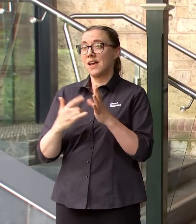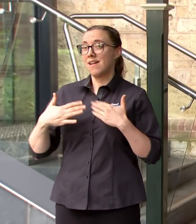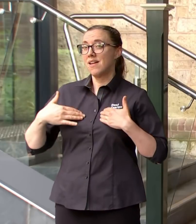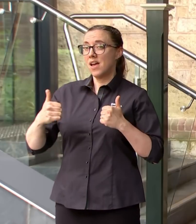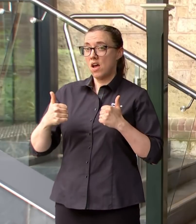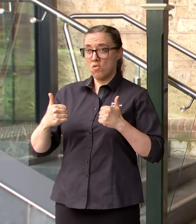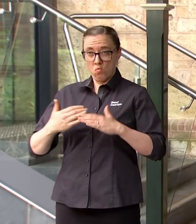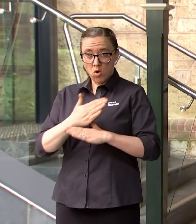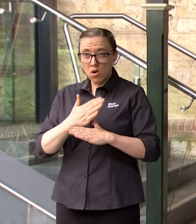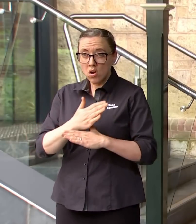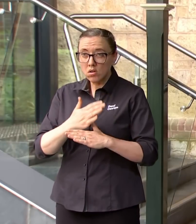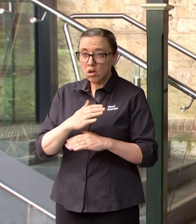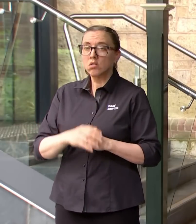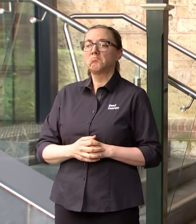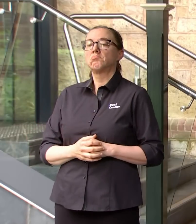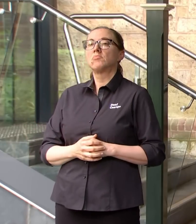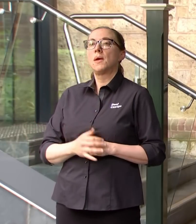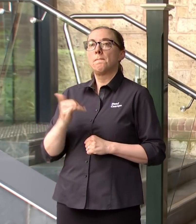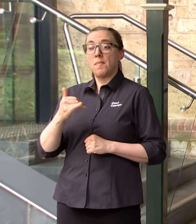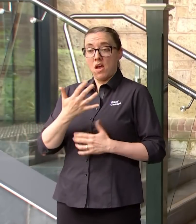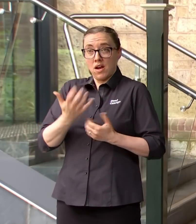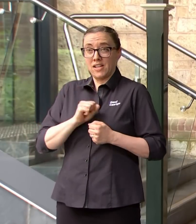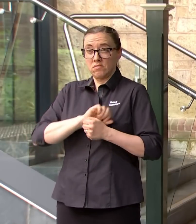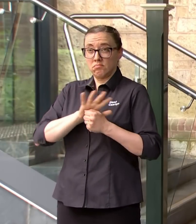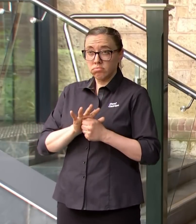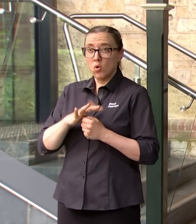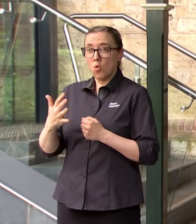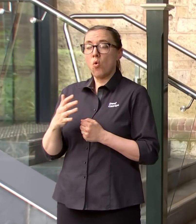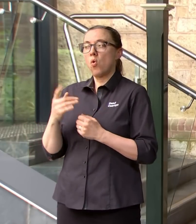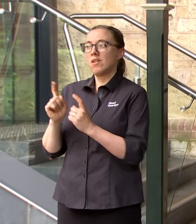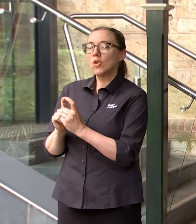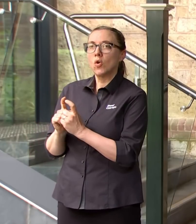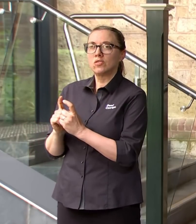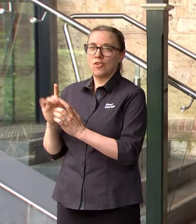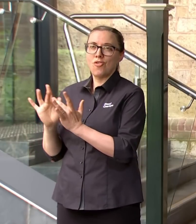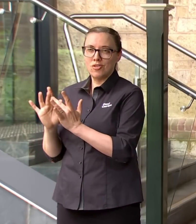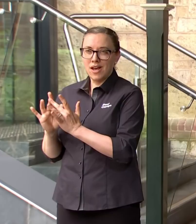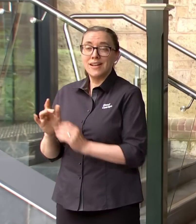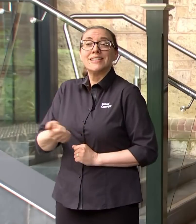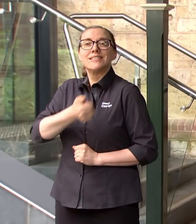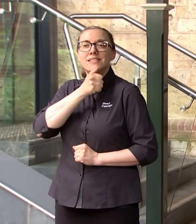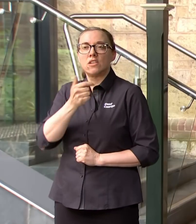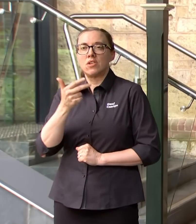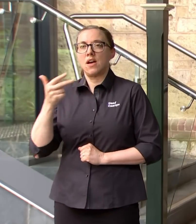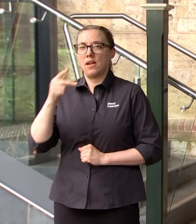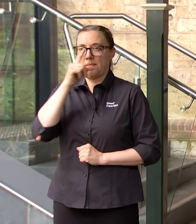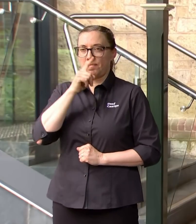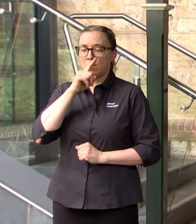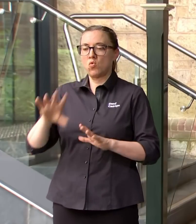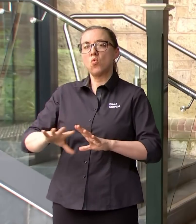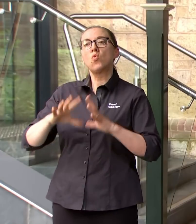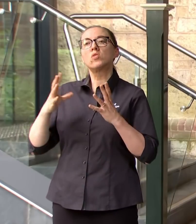furloughed, not able to work because they're close contacts to 608. Again that's 608 out of 53